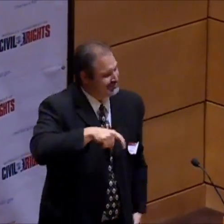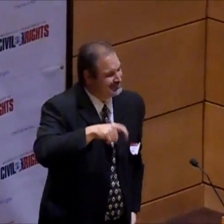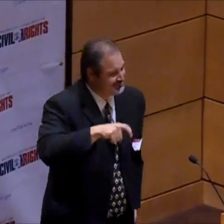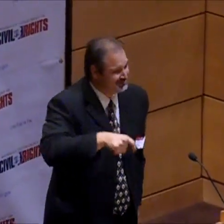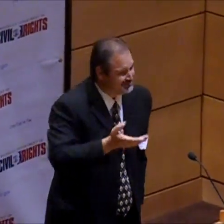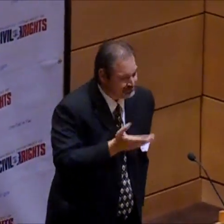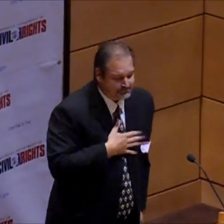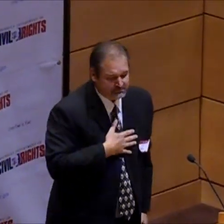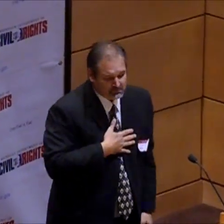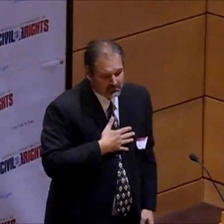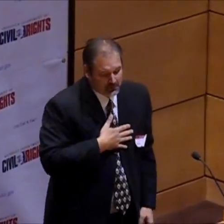of the deaf community.